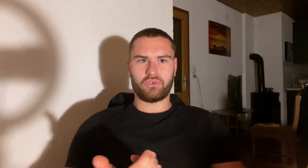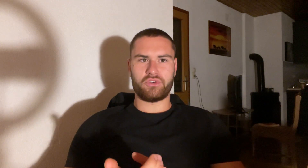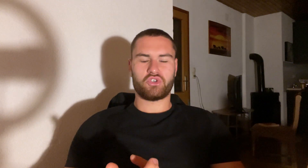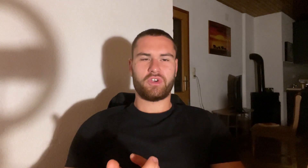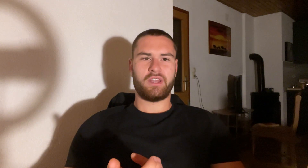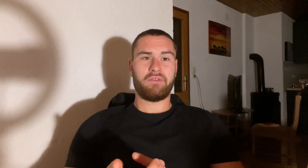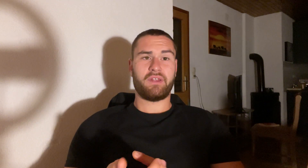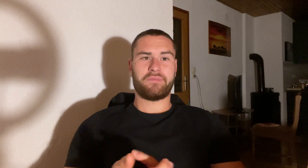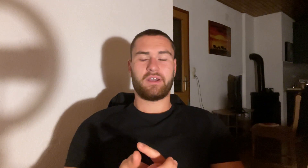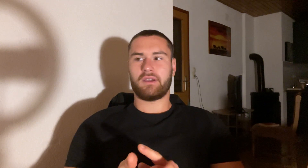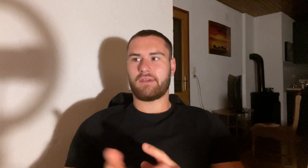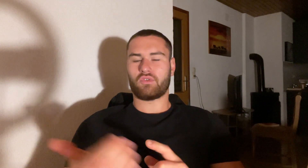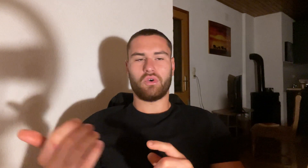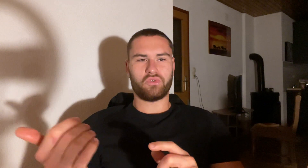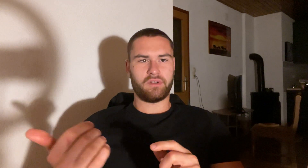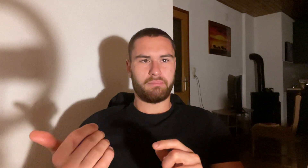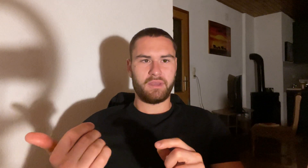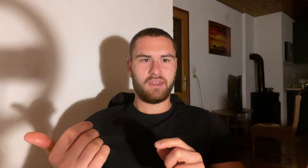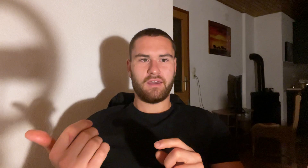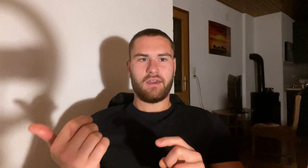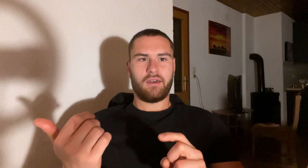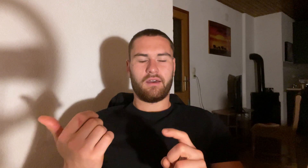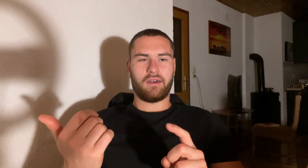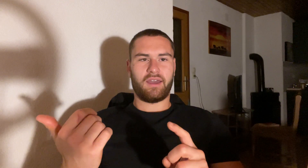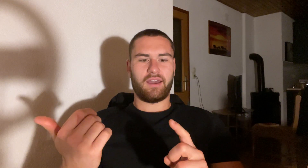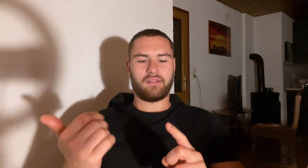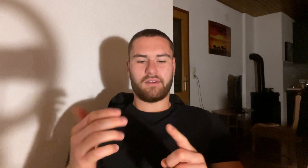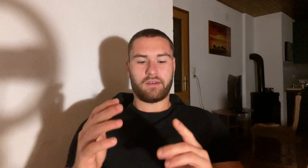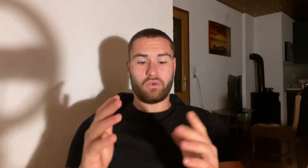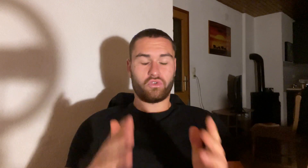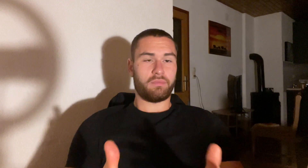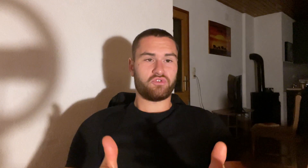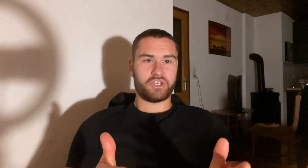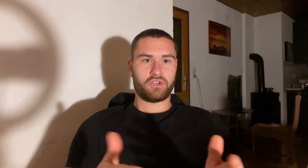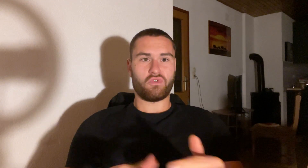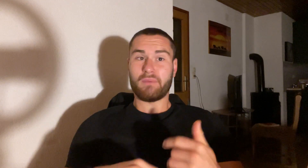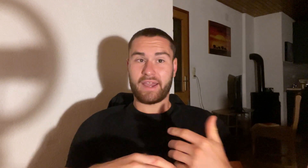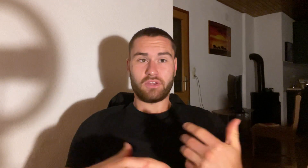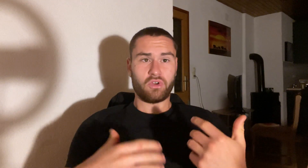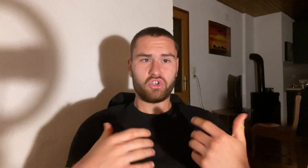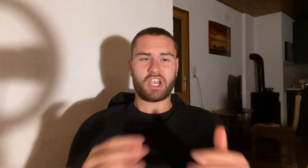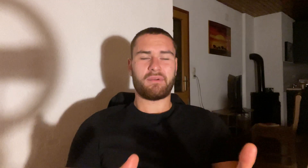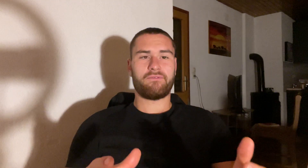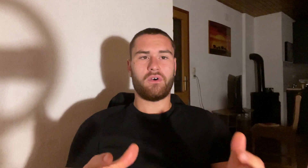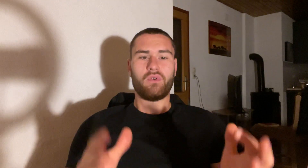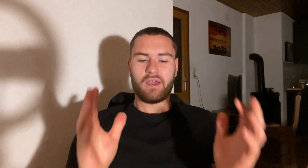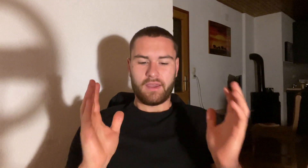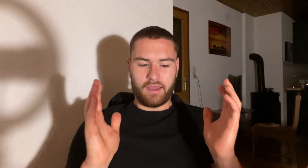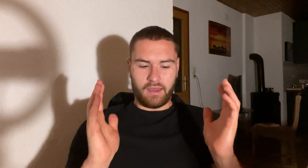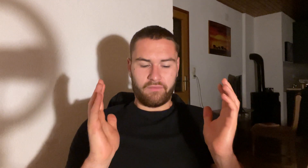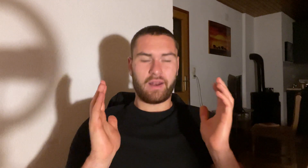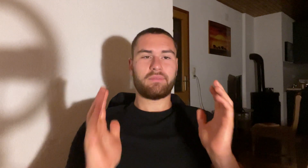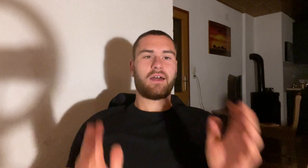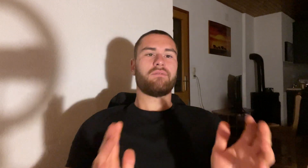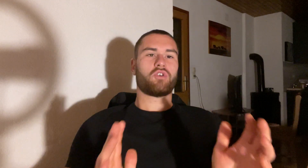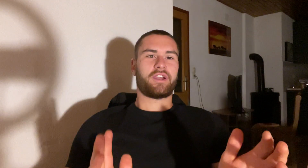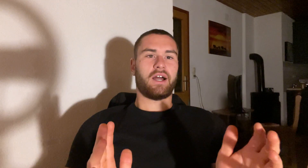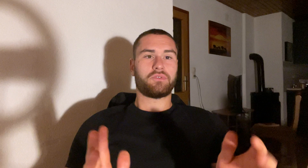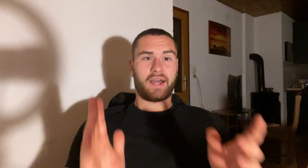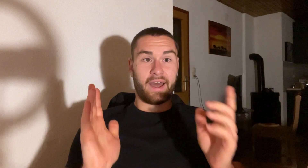during training, even if I have to go to the P and go into my dressing room. I don't check my phone. When I'm done working out, I